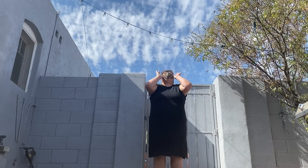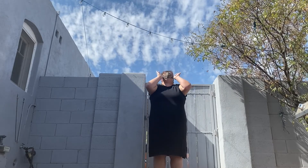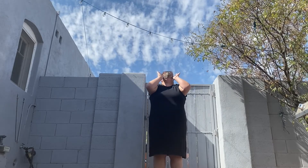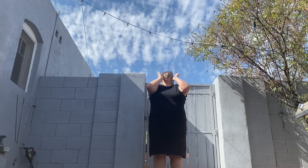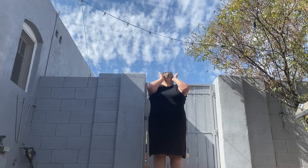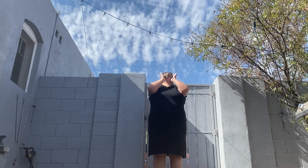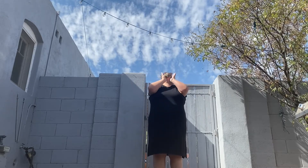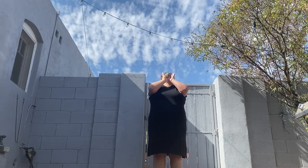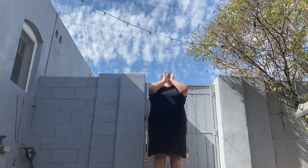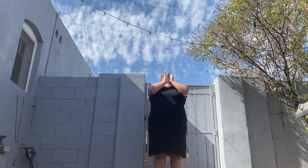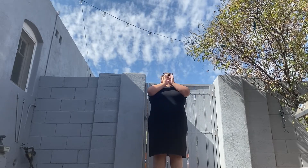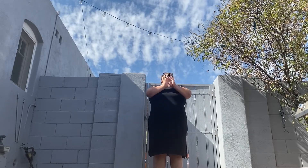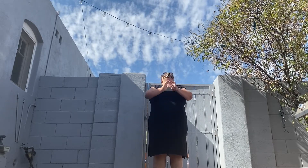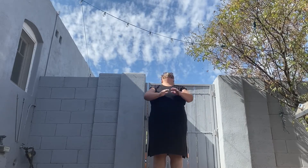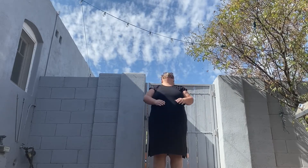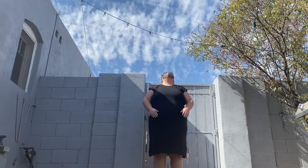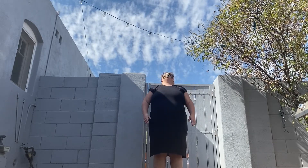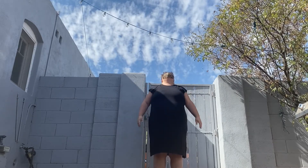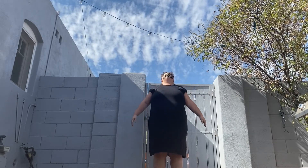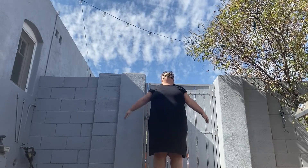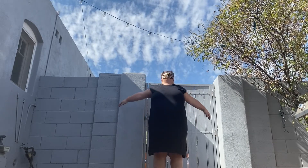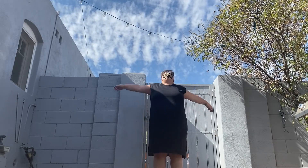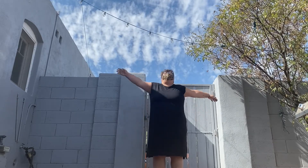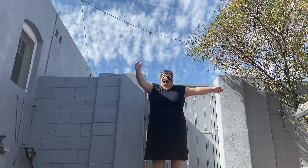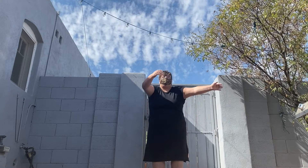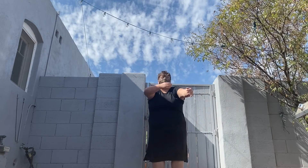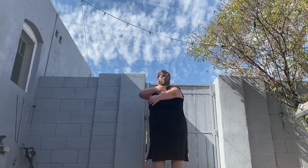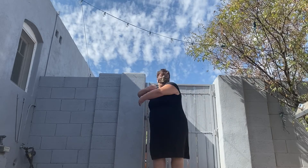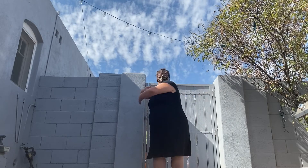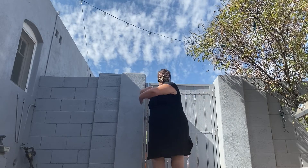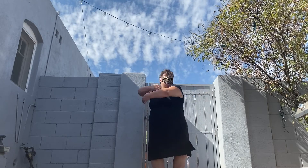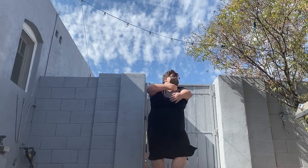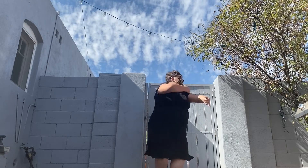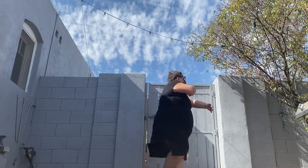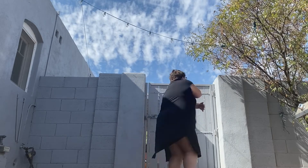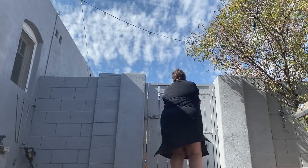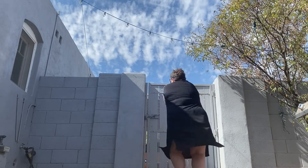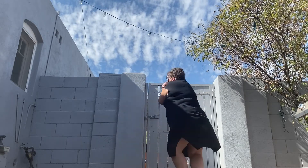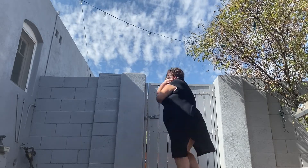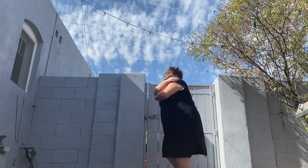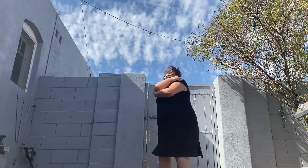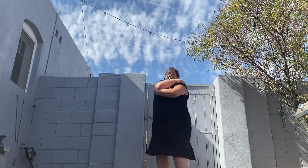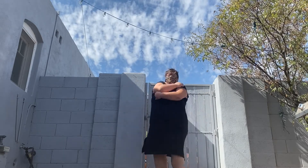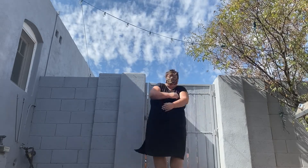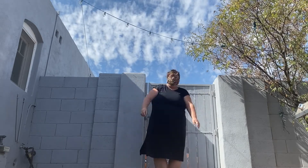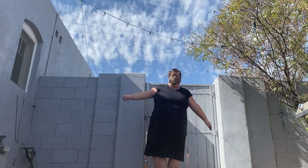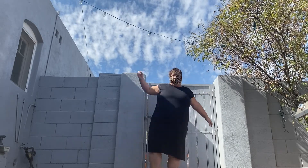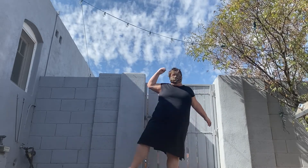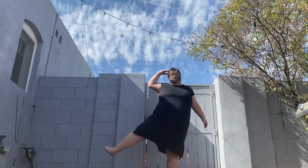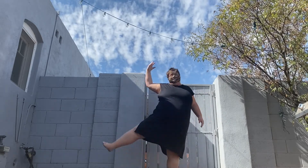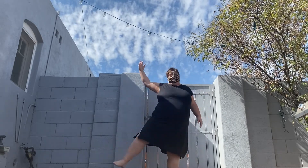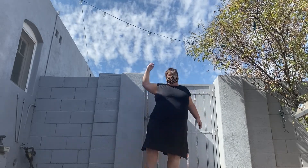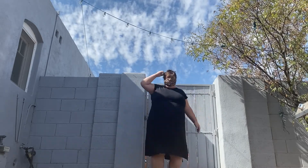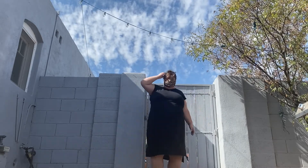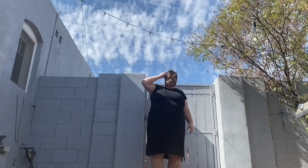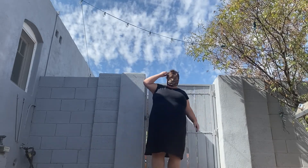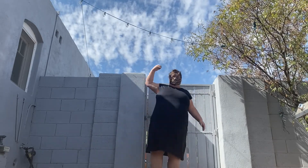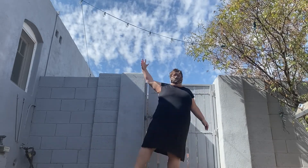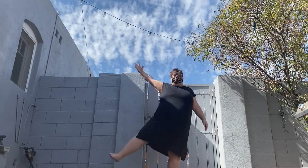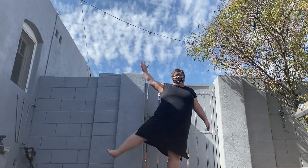which roll into a big movement roll into a giant wave in fact that moves across time